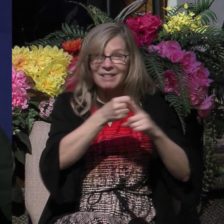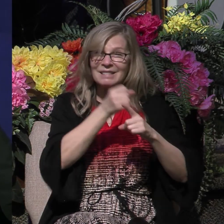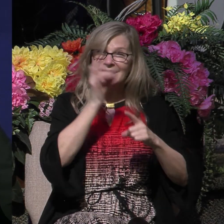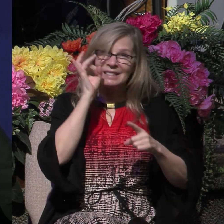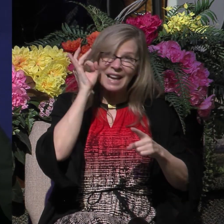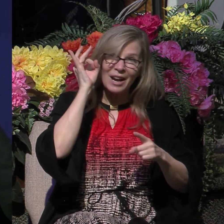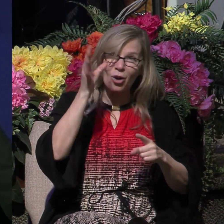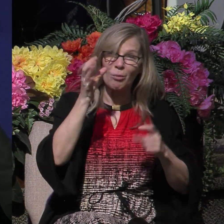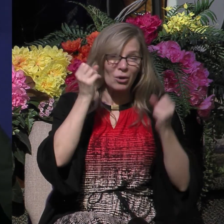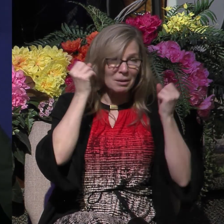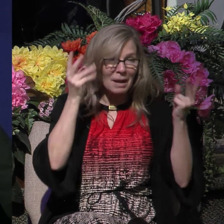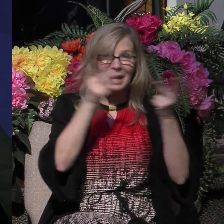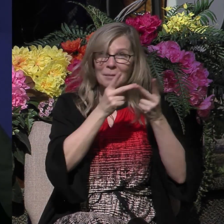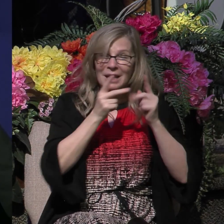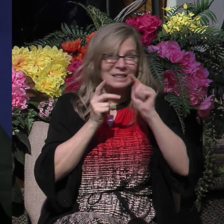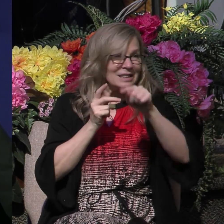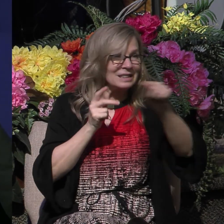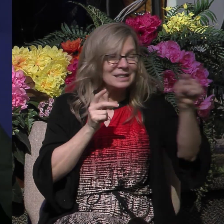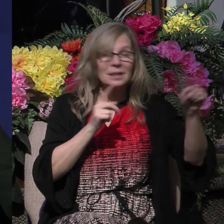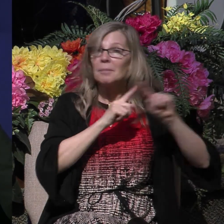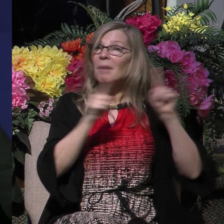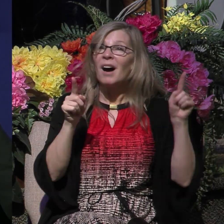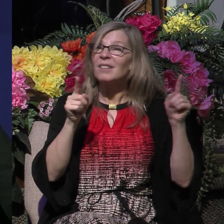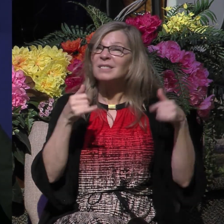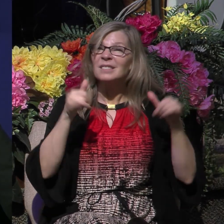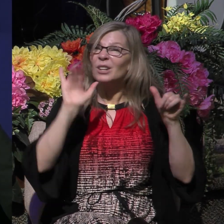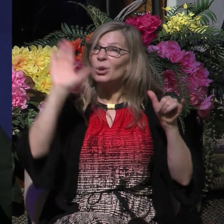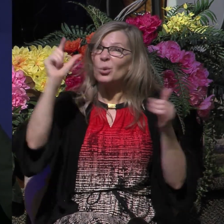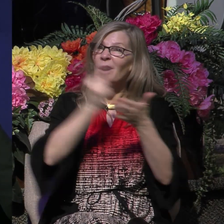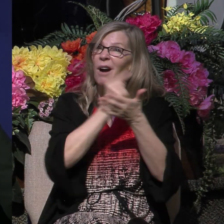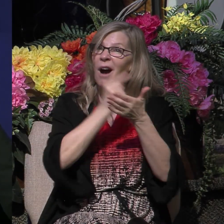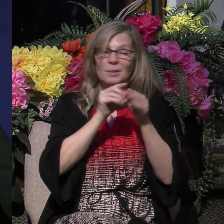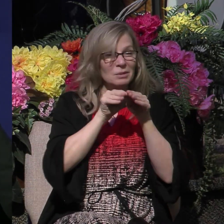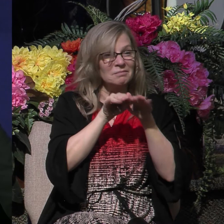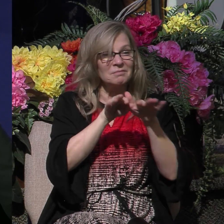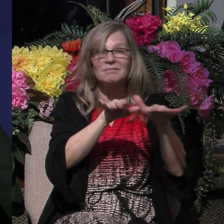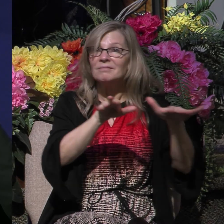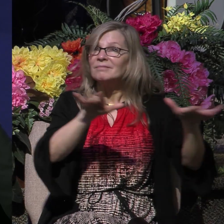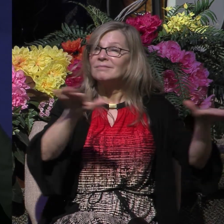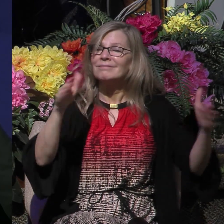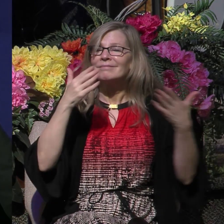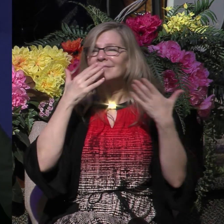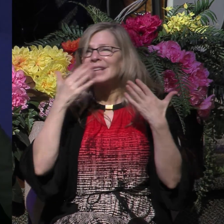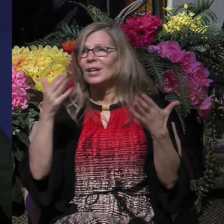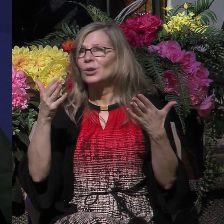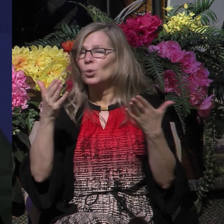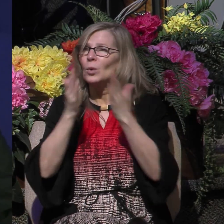yet the gospel advances. We thank you for that, and we ask you to keep doing that. In Jesus' name, amen.